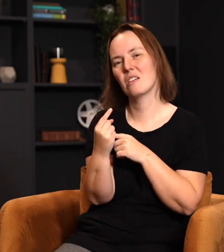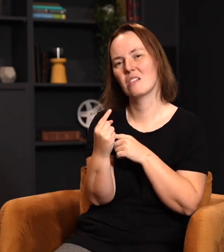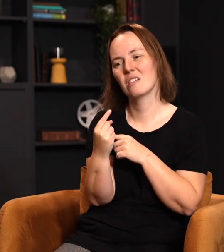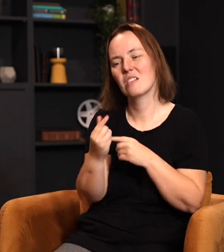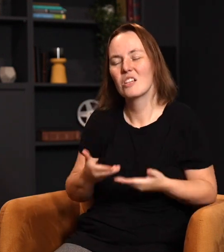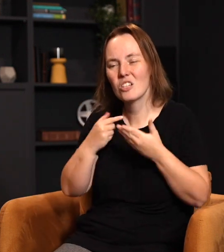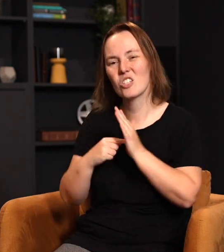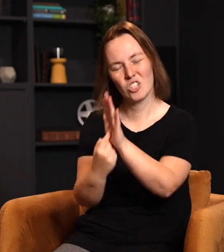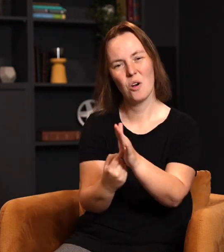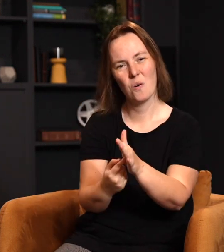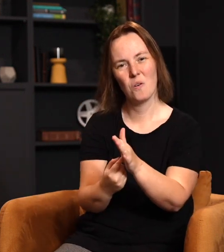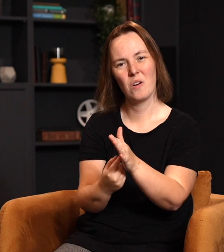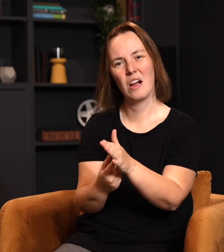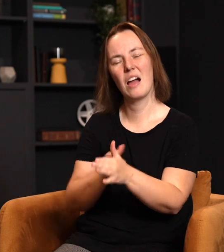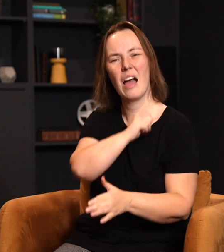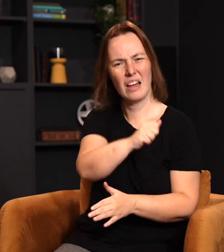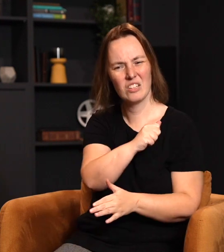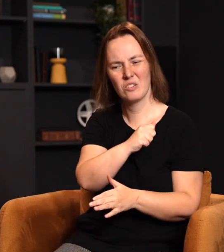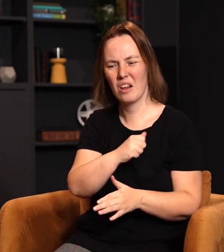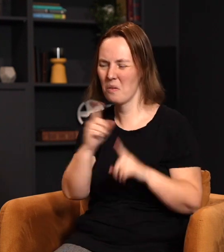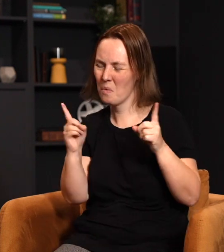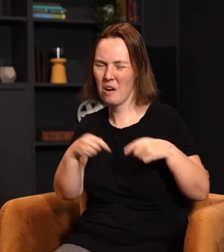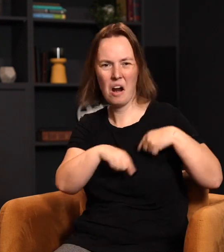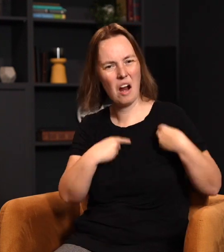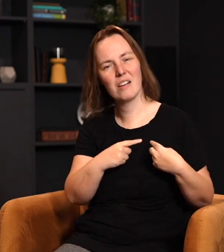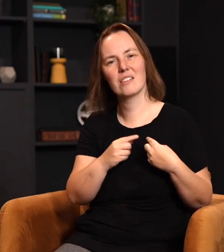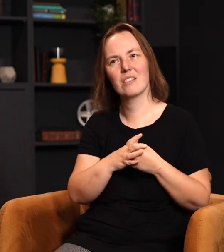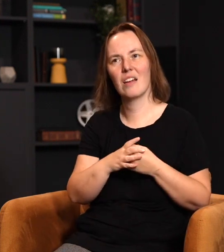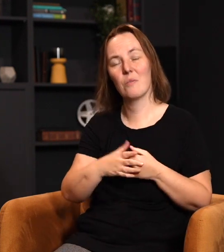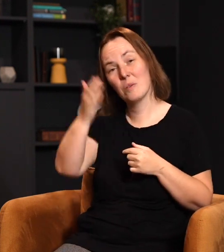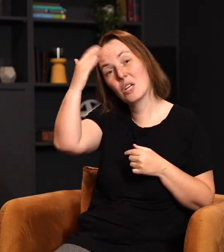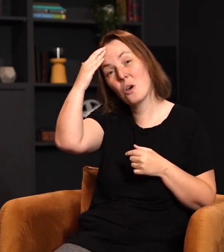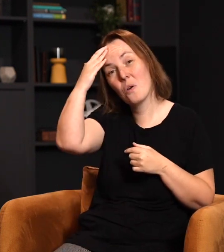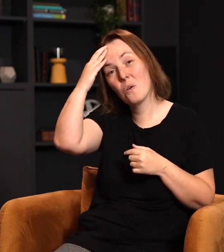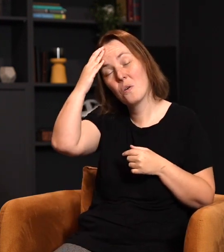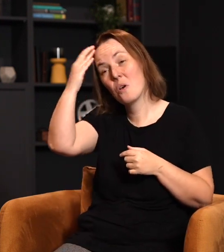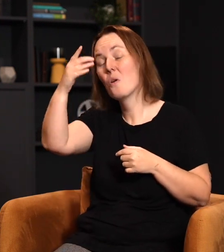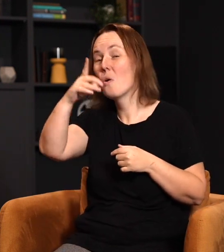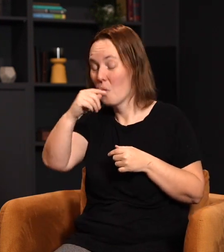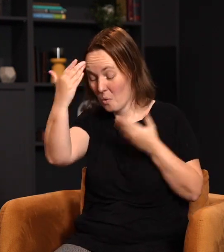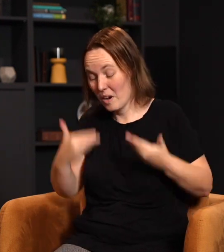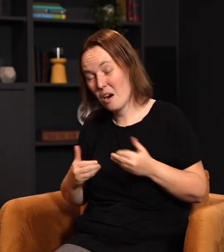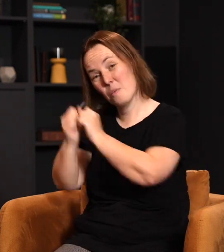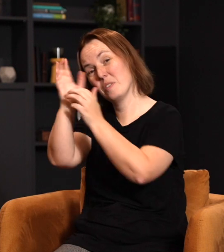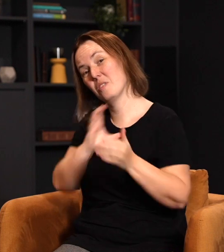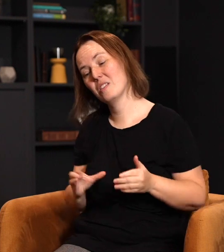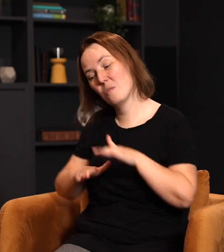our words convey attitude. Our words convey where our heart is. And when we know who we are with Christ, when